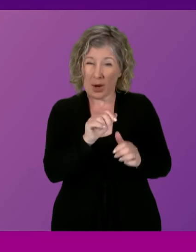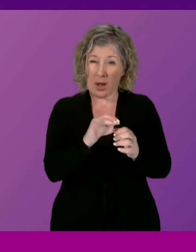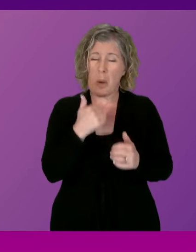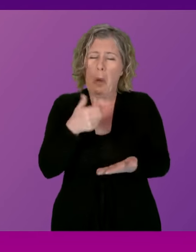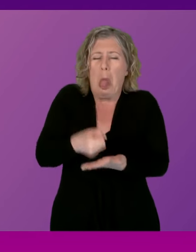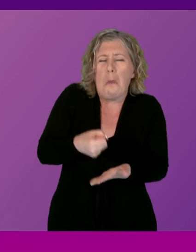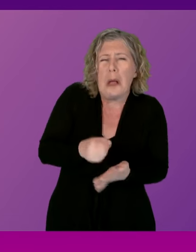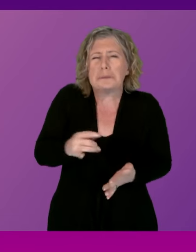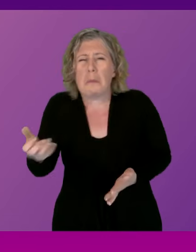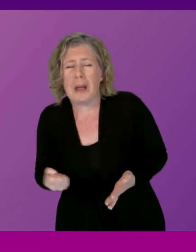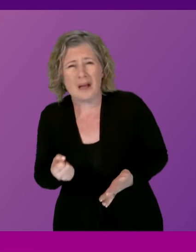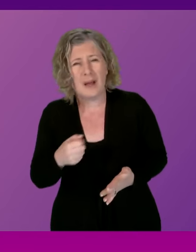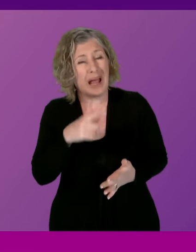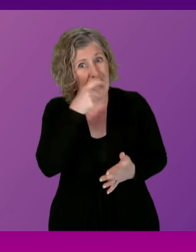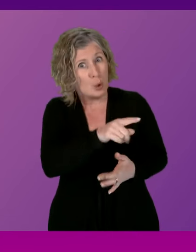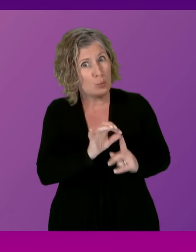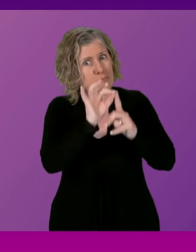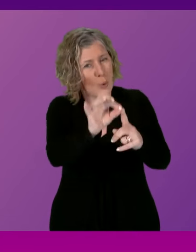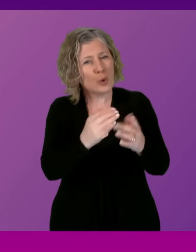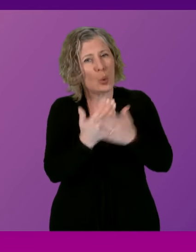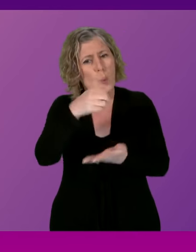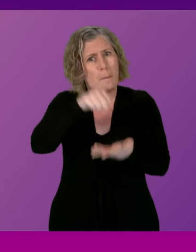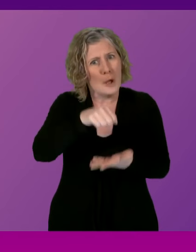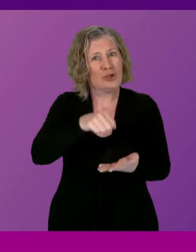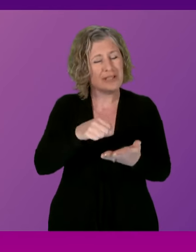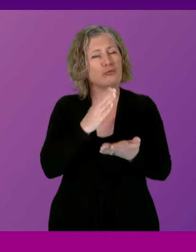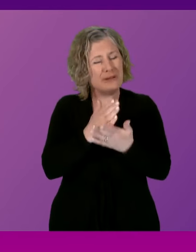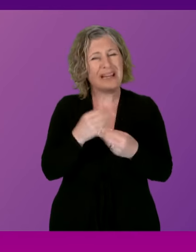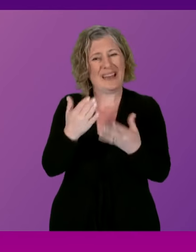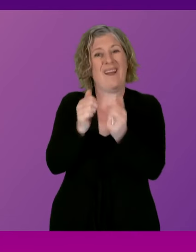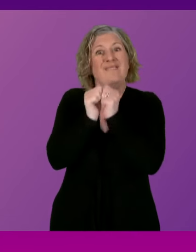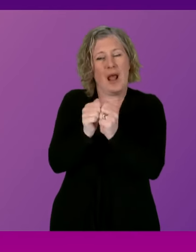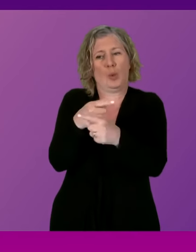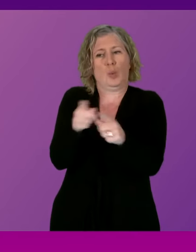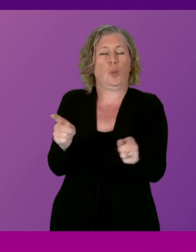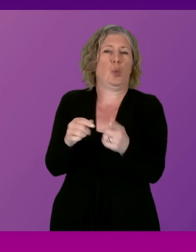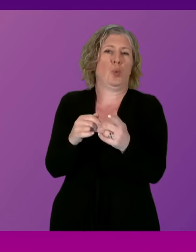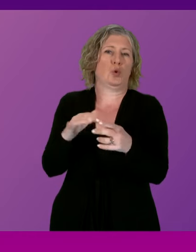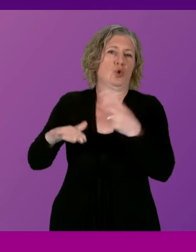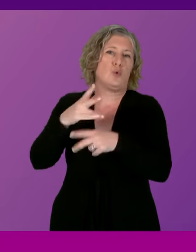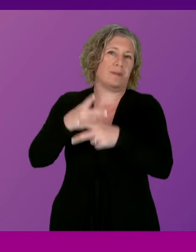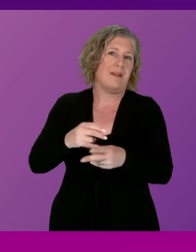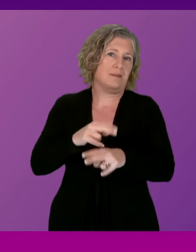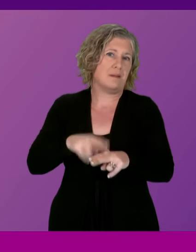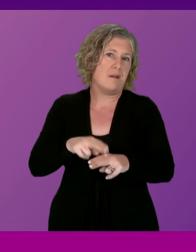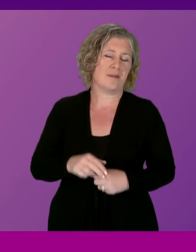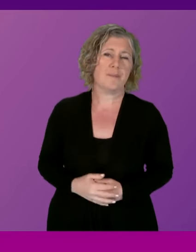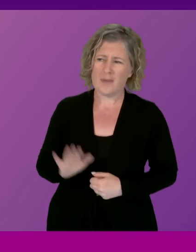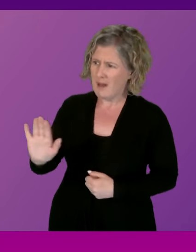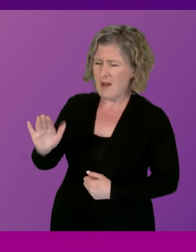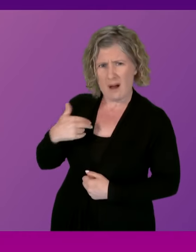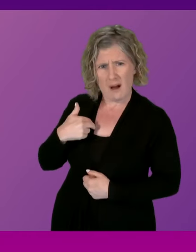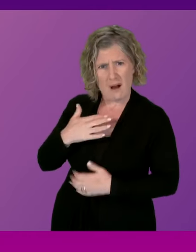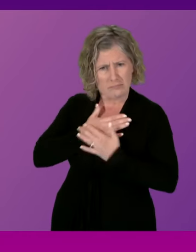proposals in the budget to properly value our hard-working social care staff? First Minister. We do value